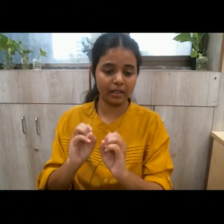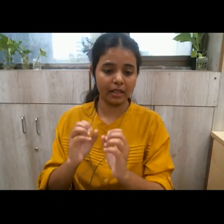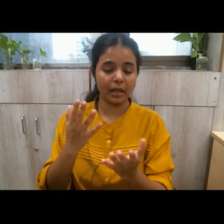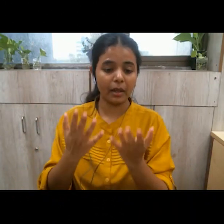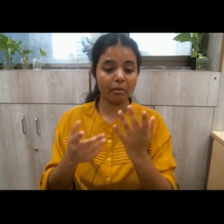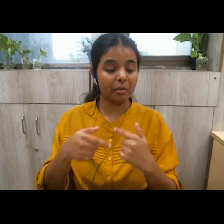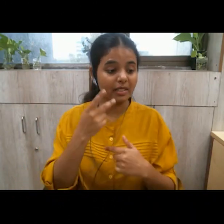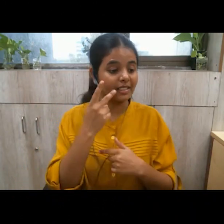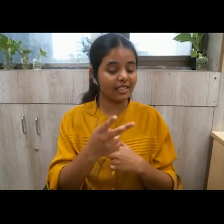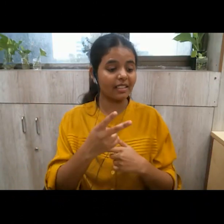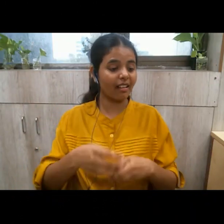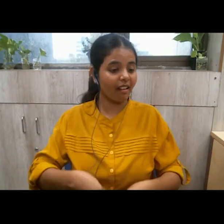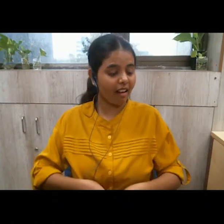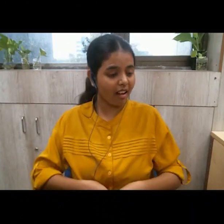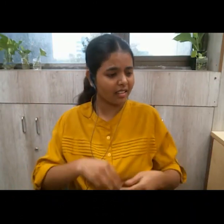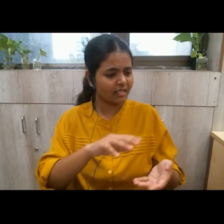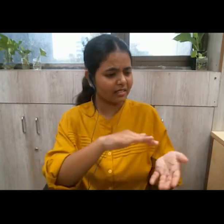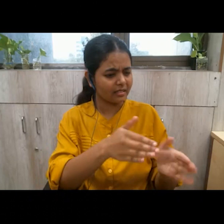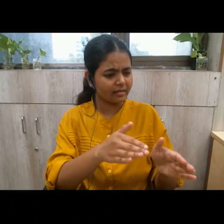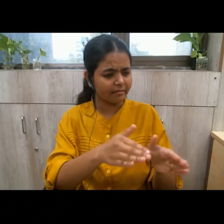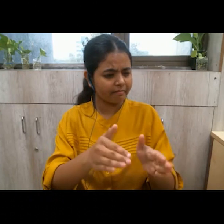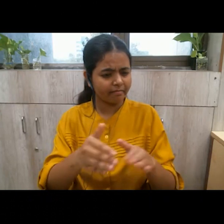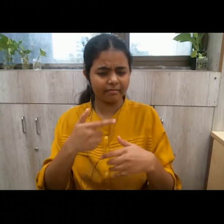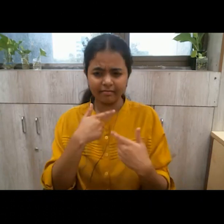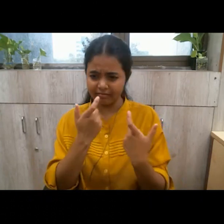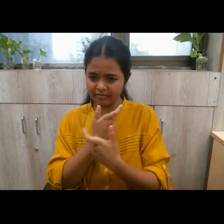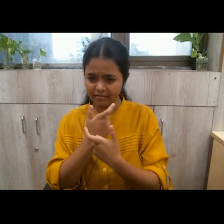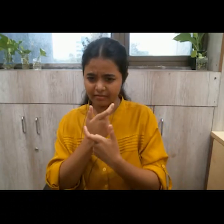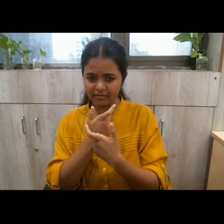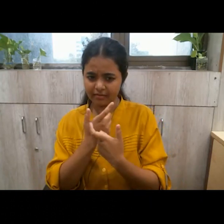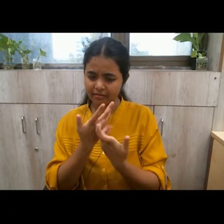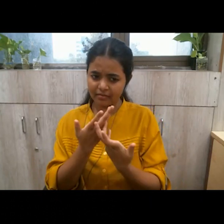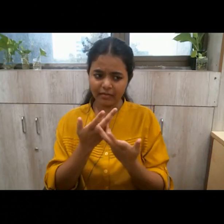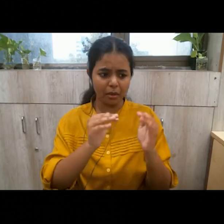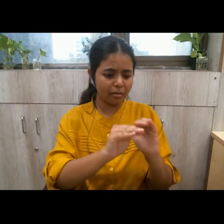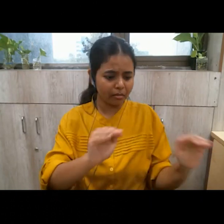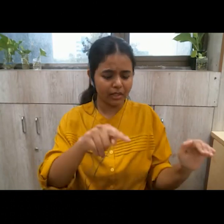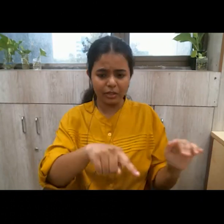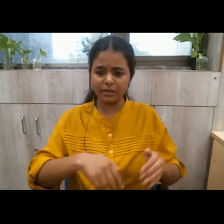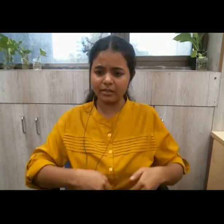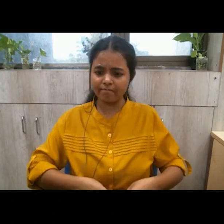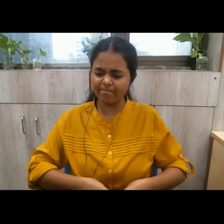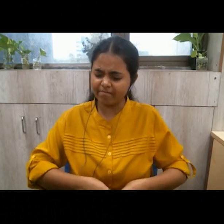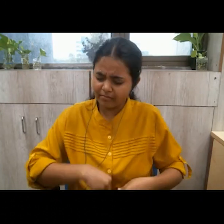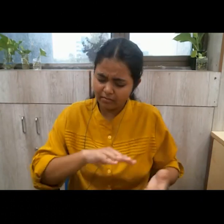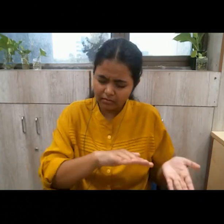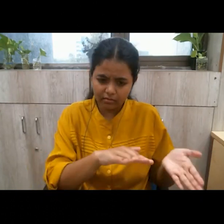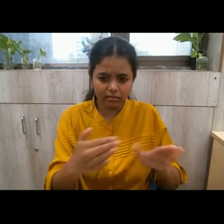are dying of hunger the children who are dying of hunger the children who are being exploited